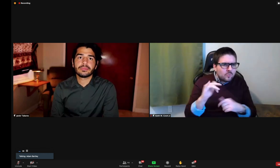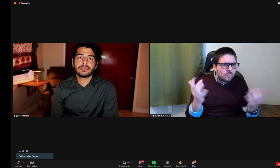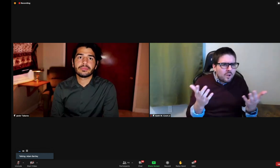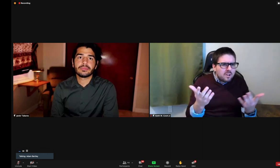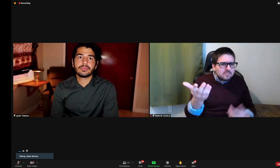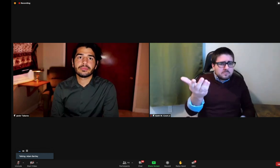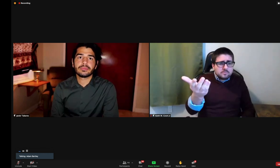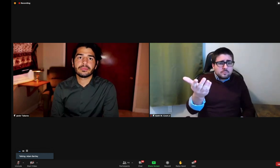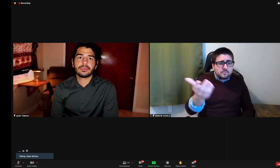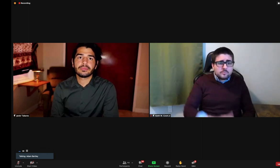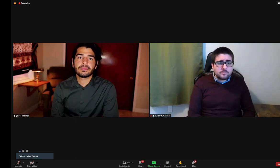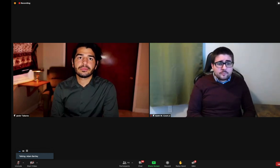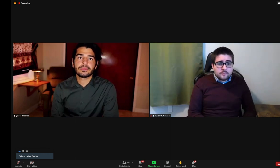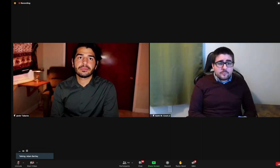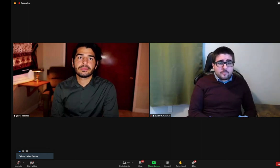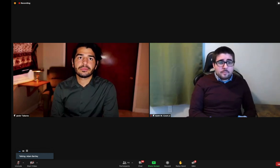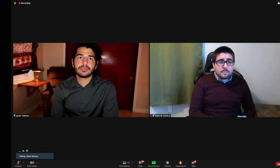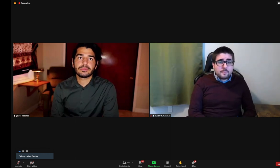compare with the post-COVID era for filming?